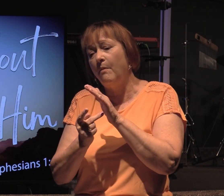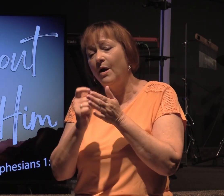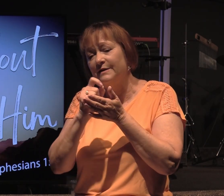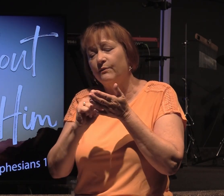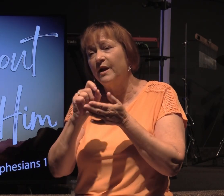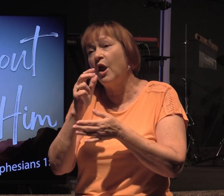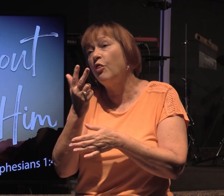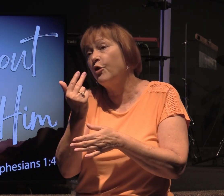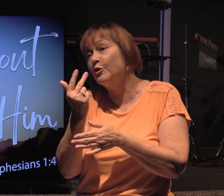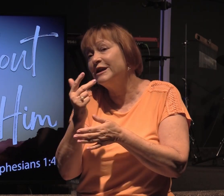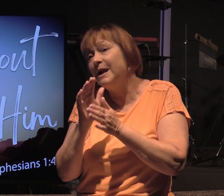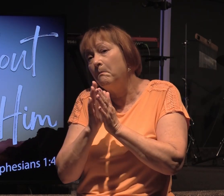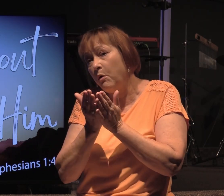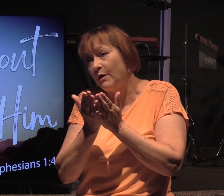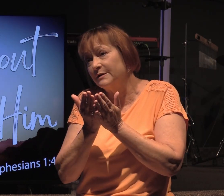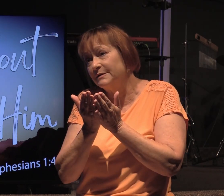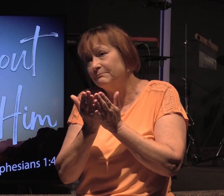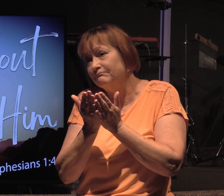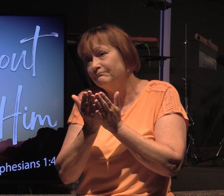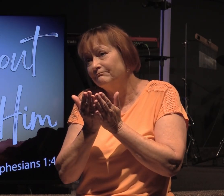written 13 of them.